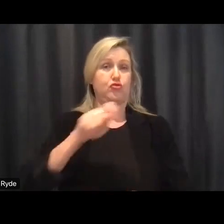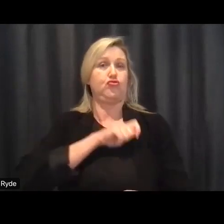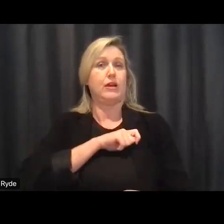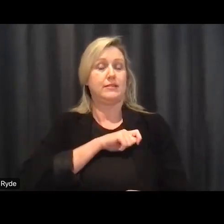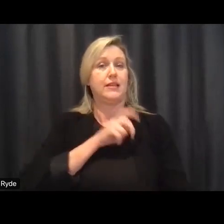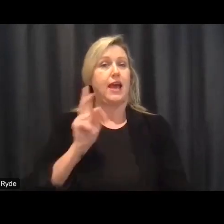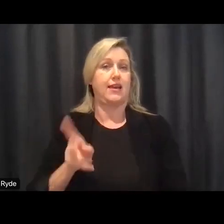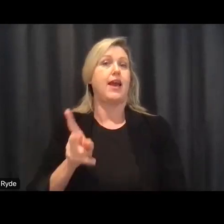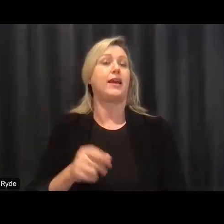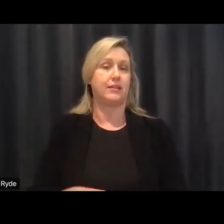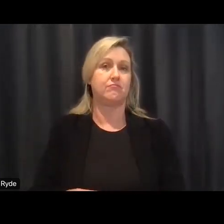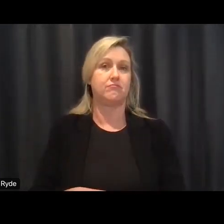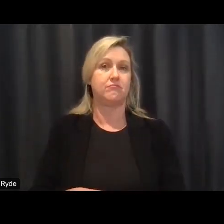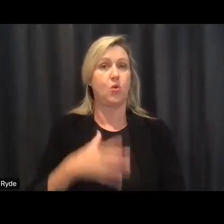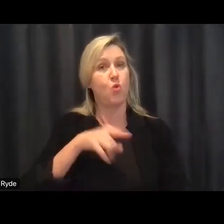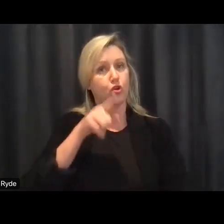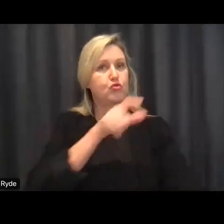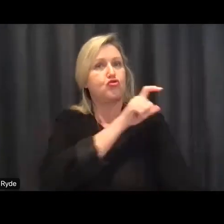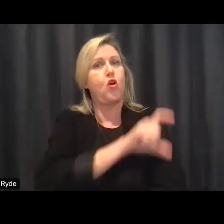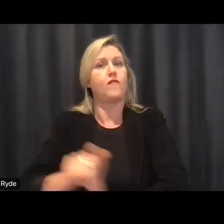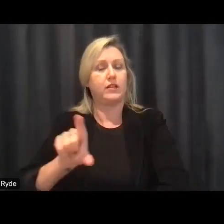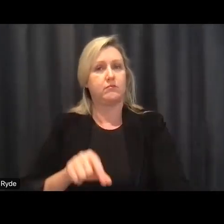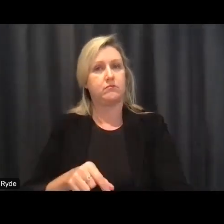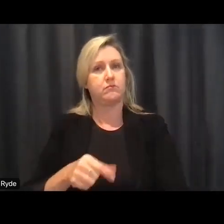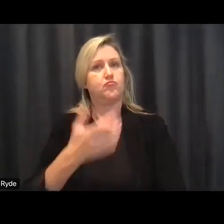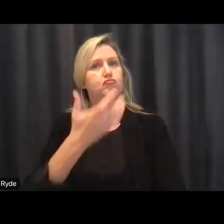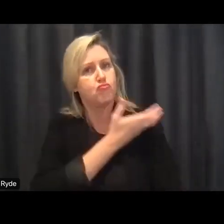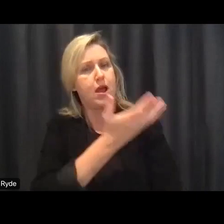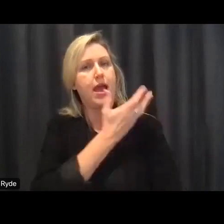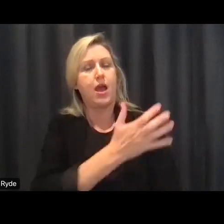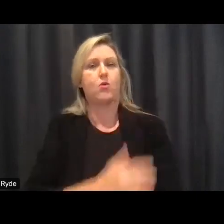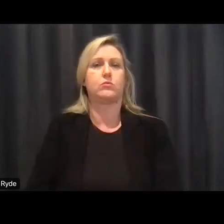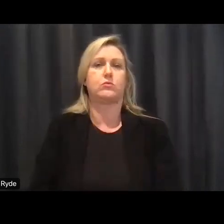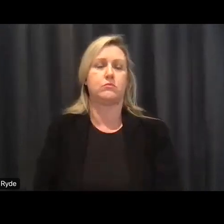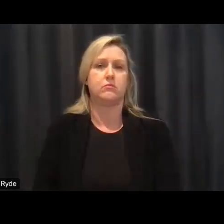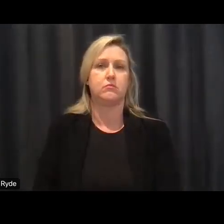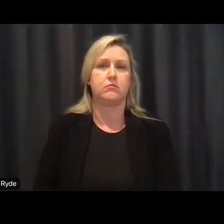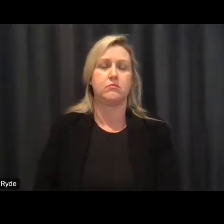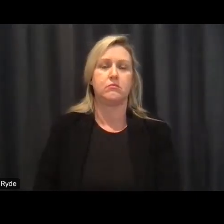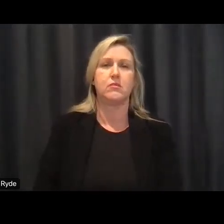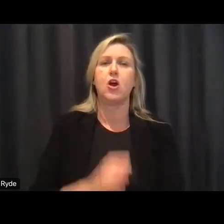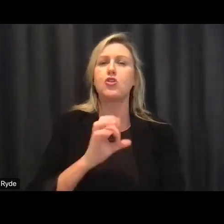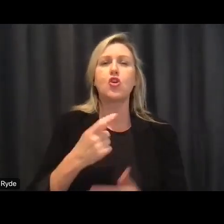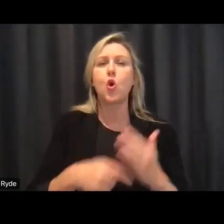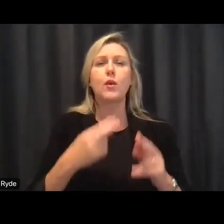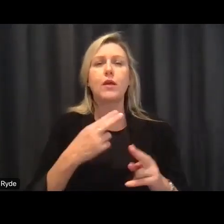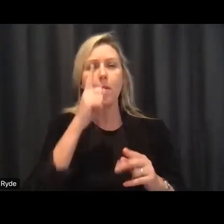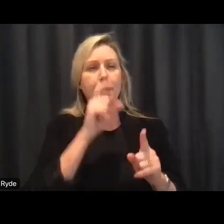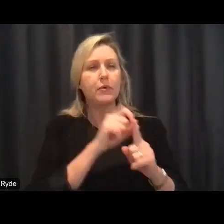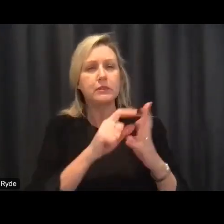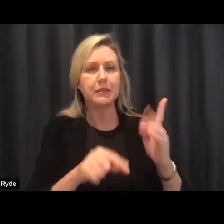confidence and pride uh not just you know not just amongst participants but